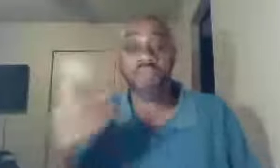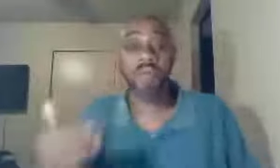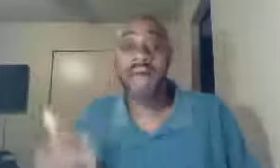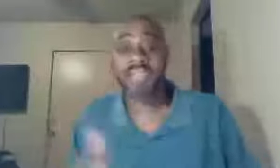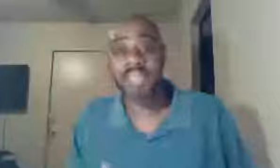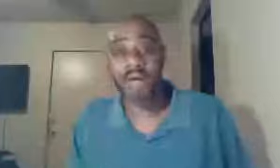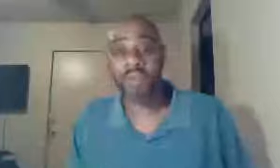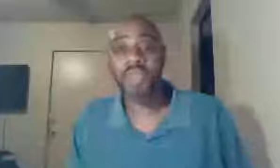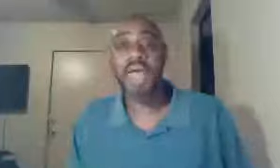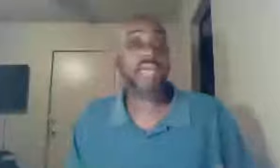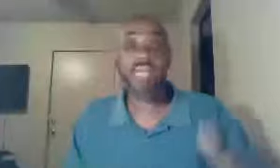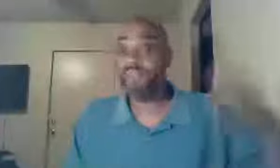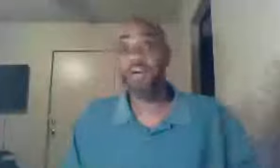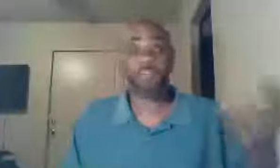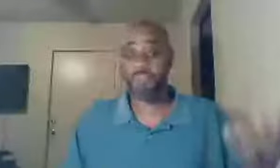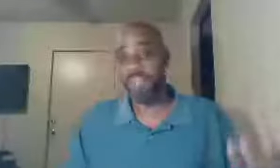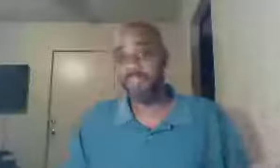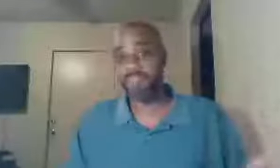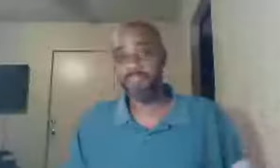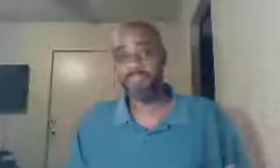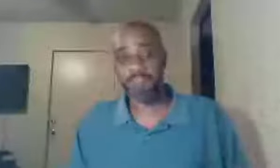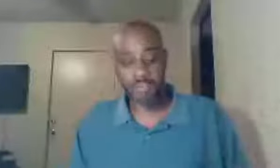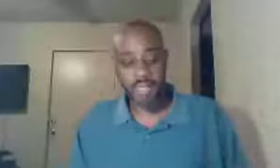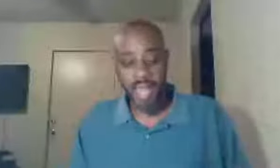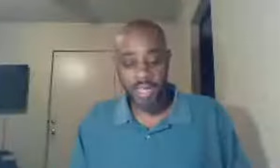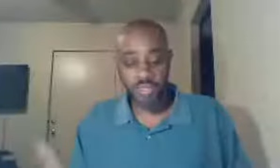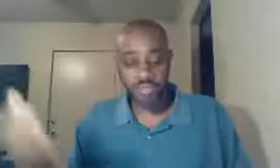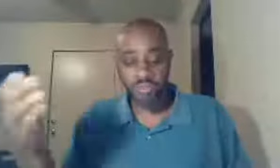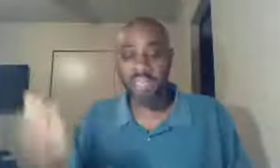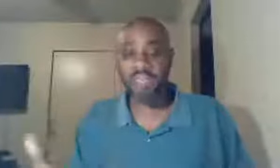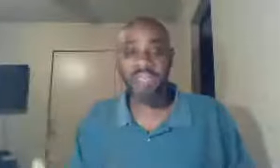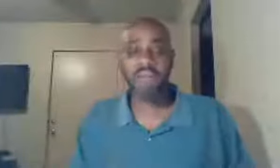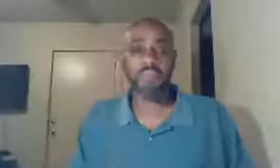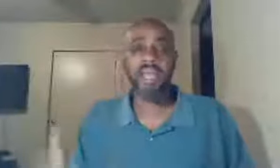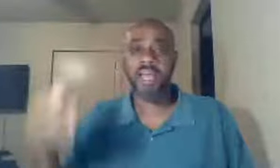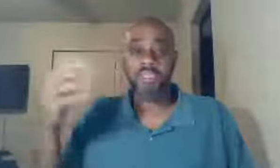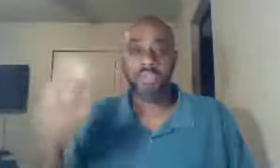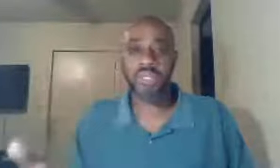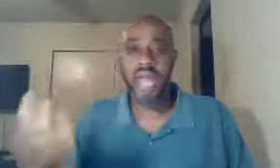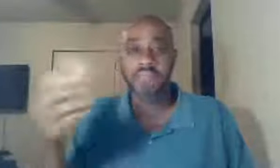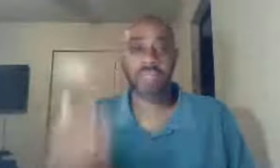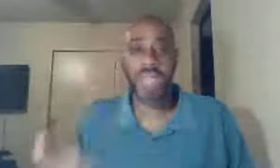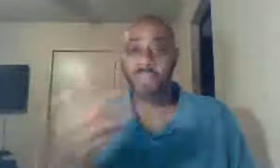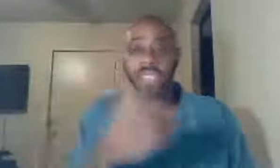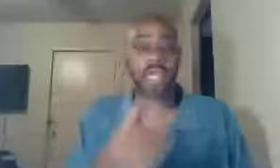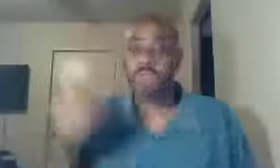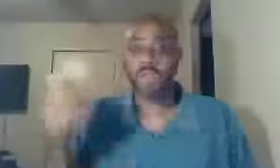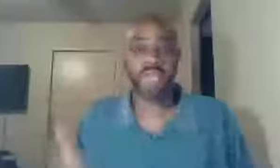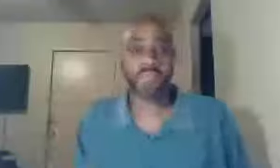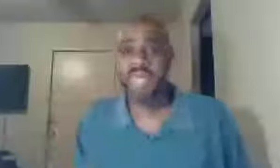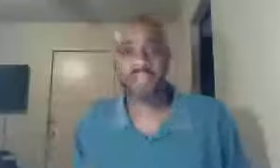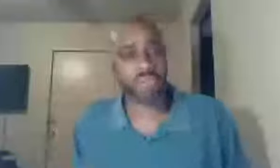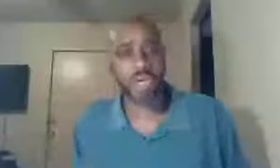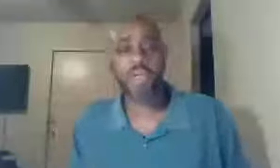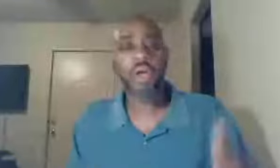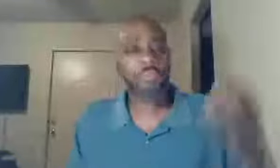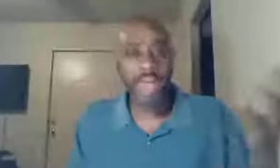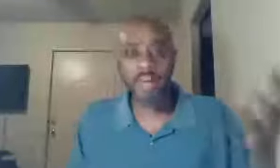for myself, and live comfortably, and how could you even be living comfortably, how could you climb in the bed, with that woman or that man, sir, ma'am,